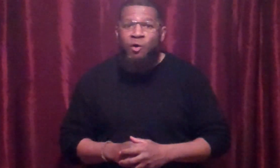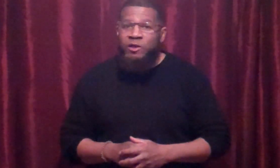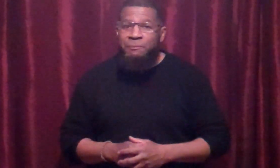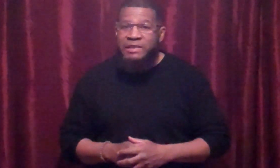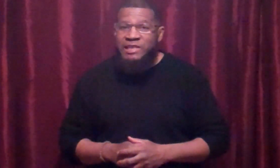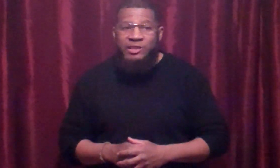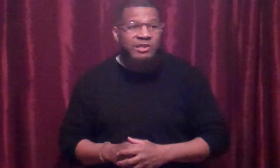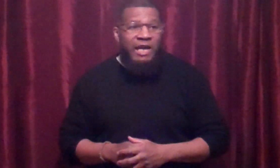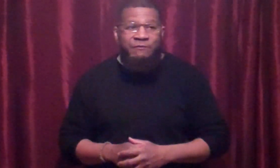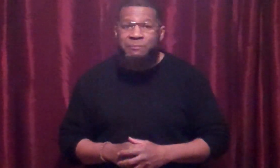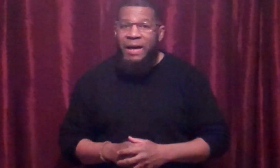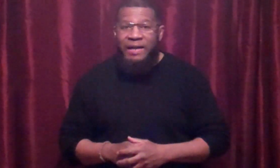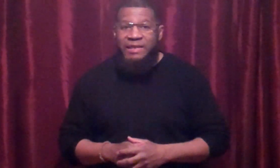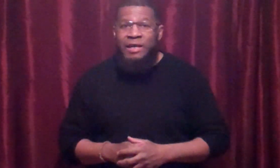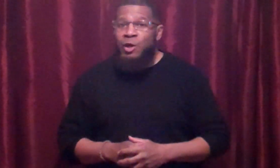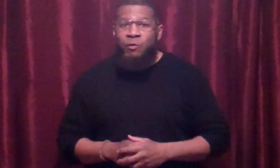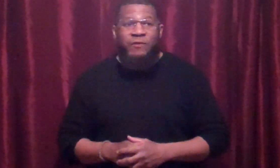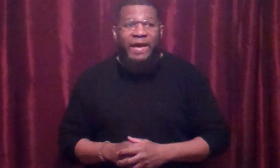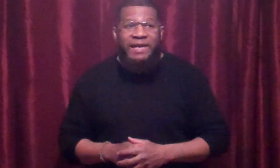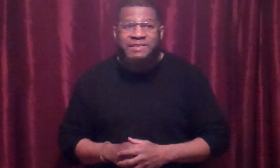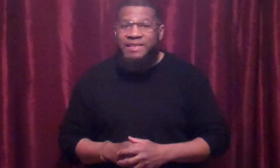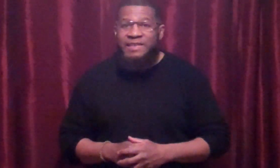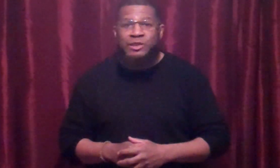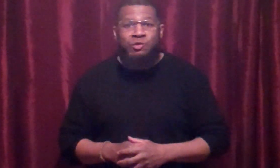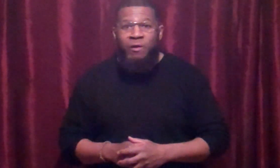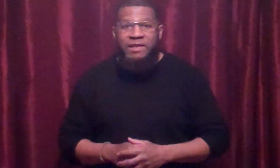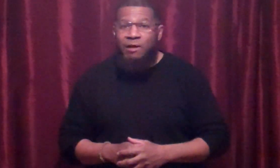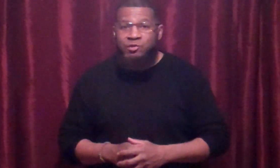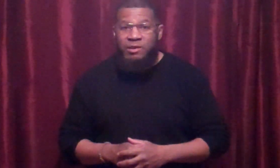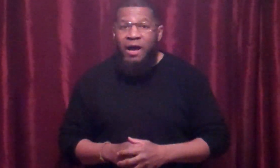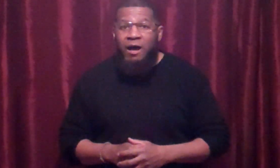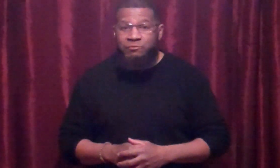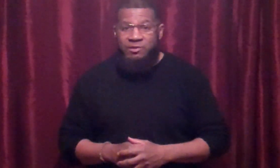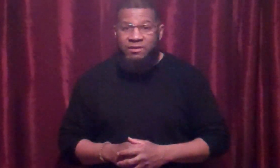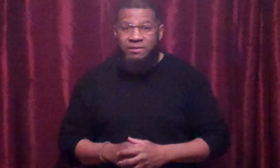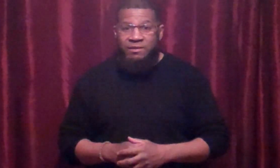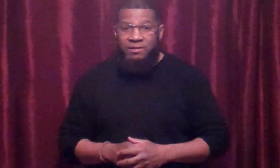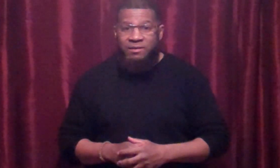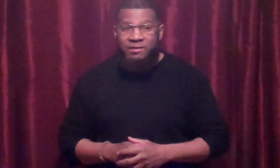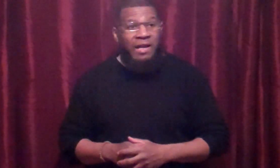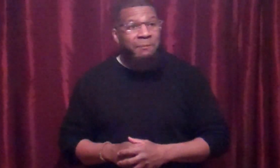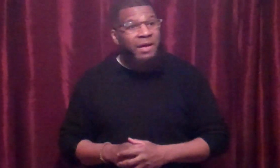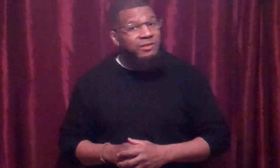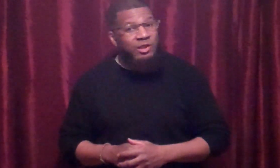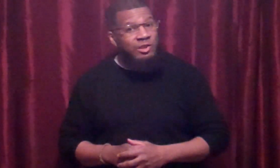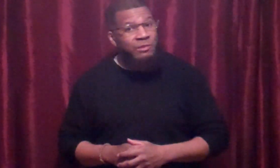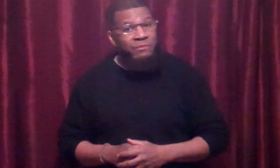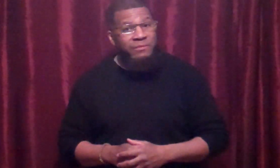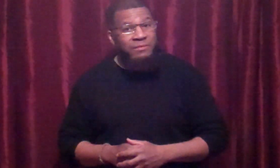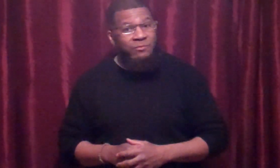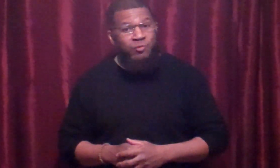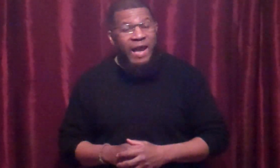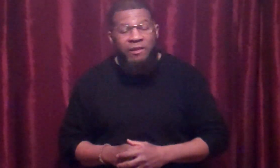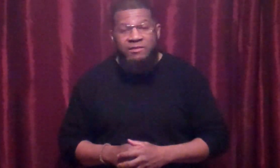going to be teaching everybody with 18 and 20-ounce gloves, then I'm not teaching them reality.